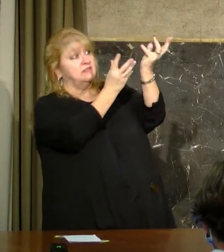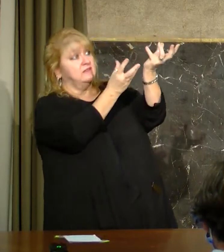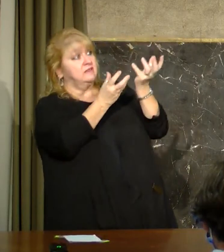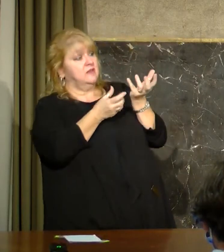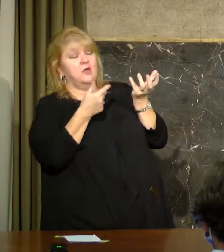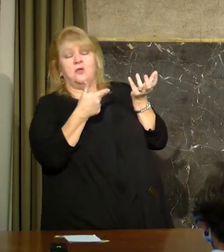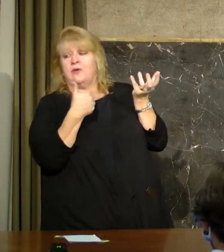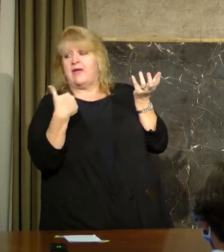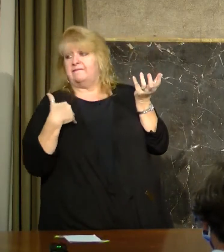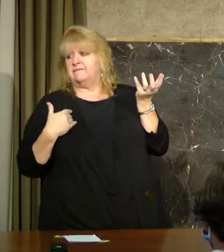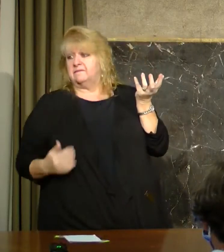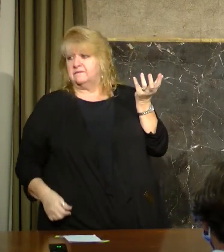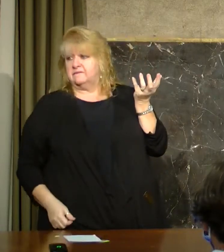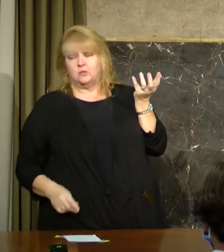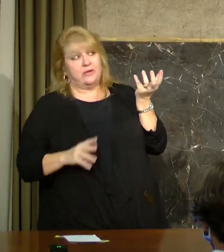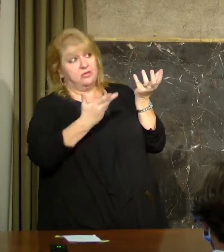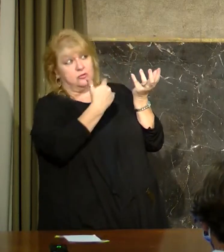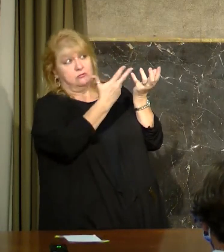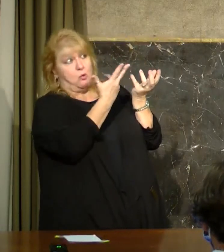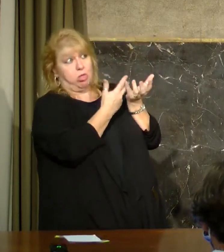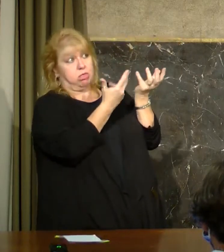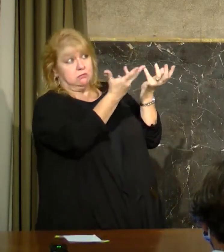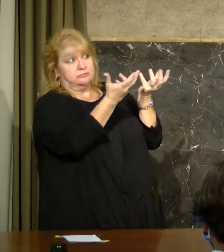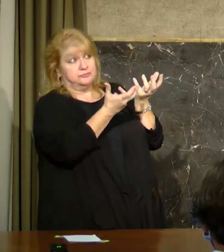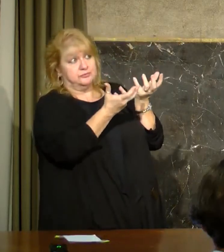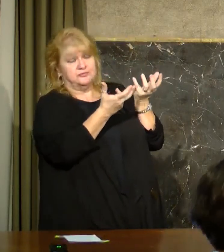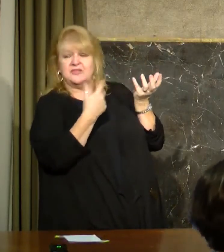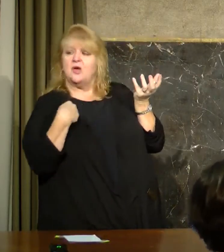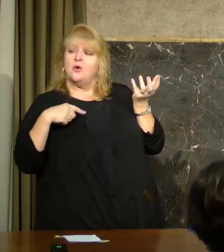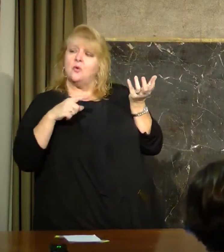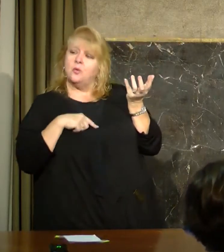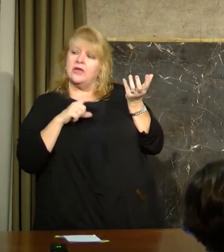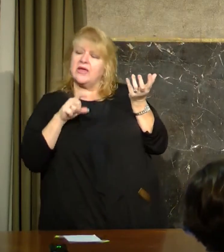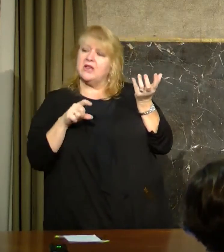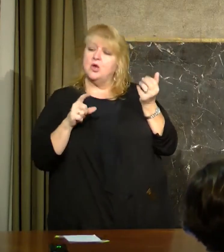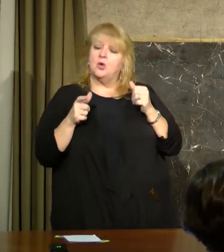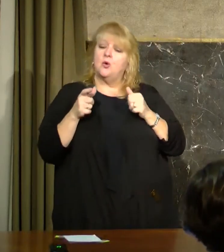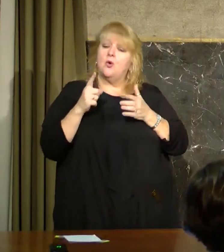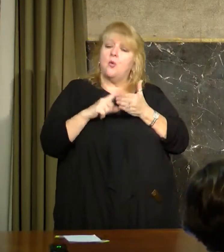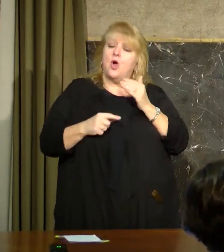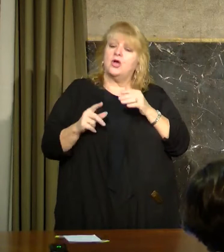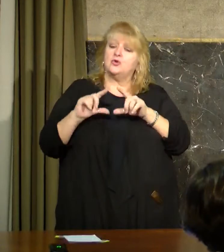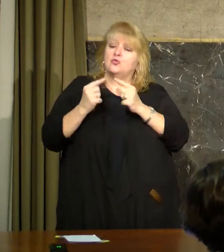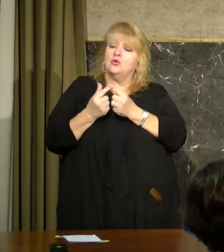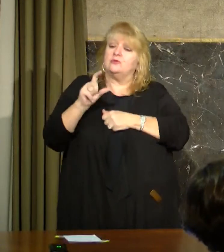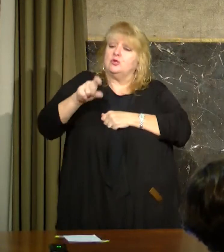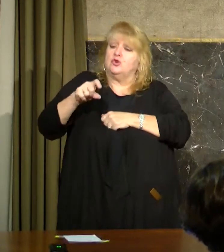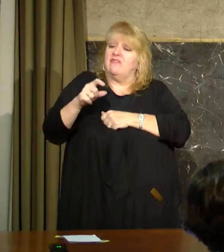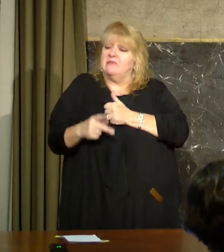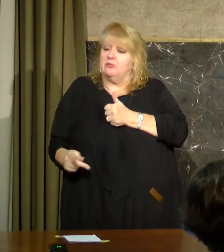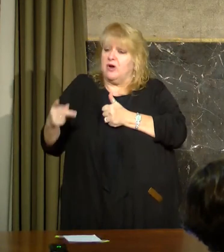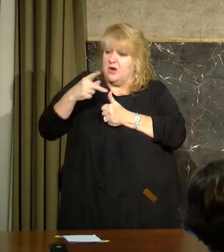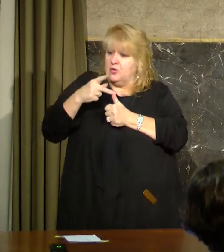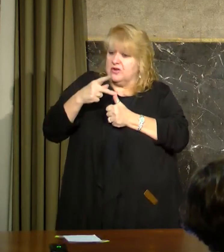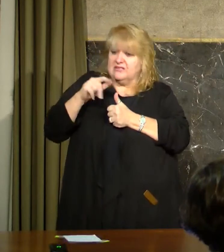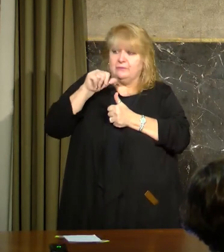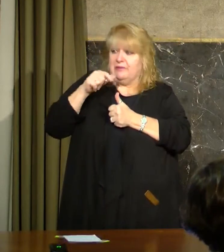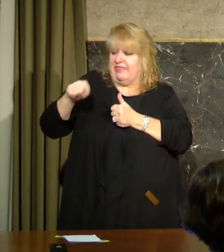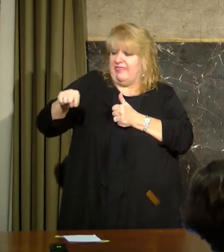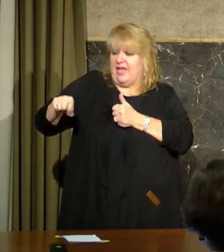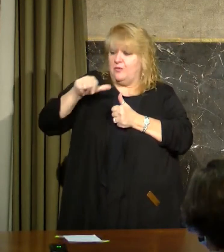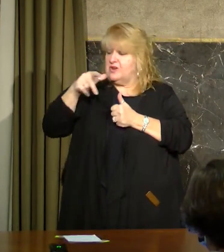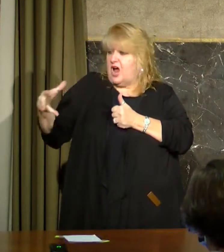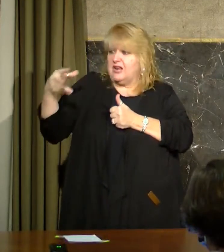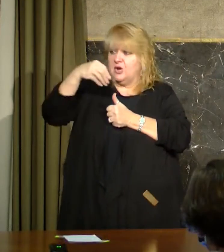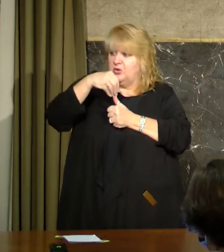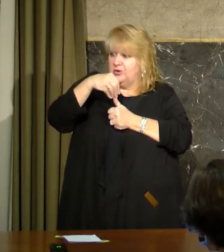I think you can take, you can have a discussion about what groups should have been prioritized that weren't and have that debate. At the end of the day,